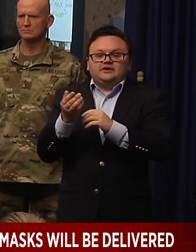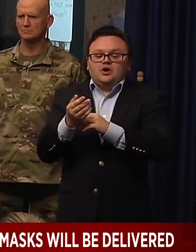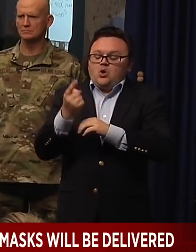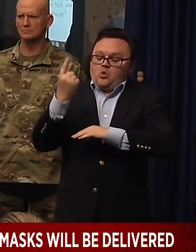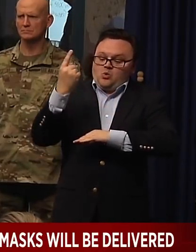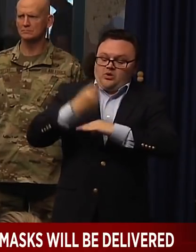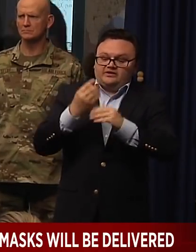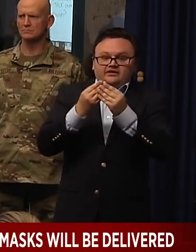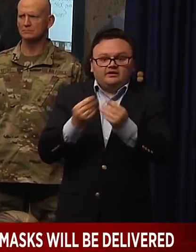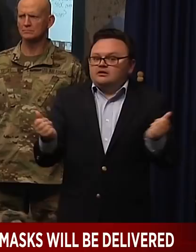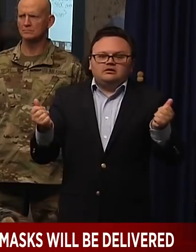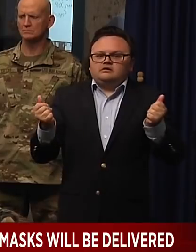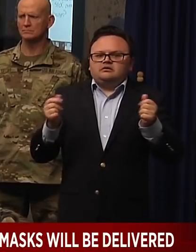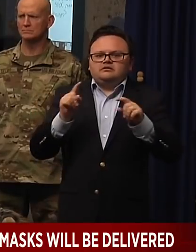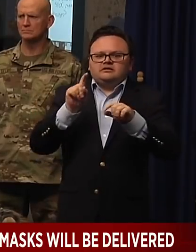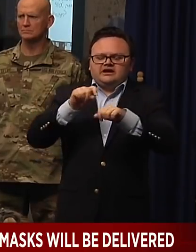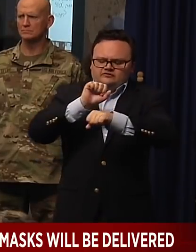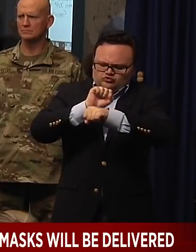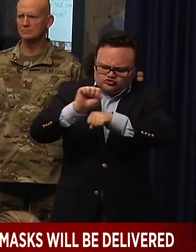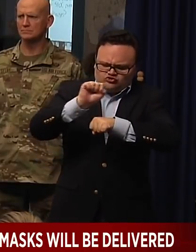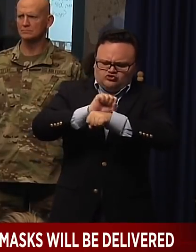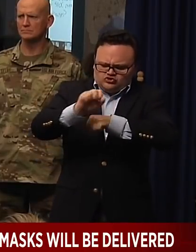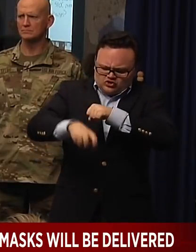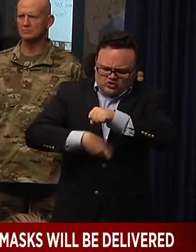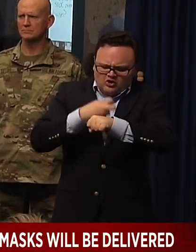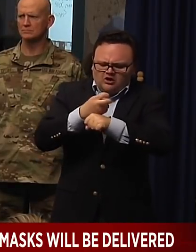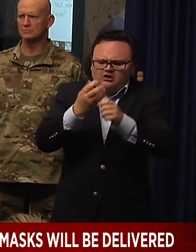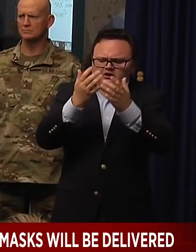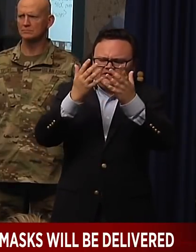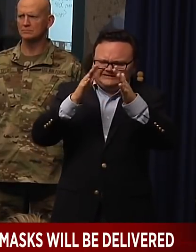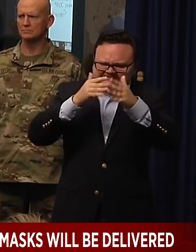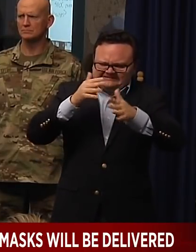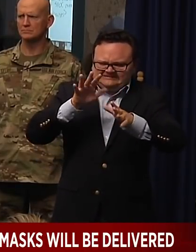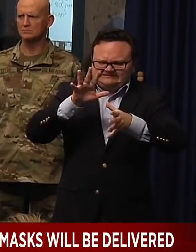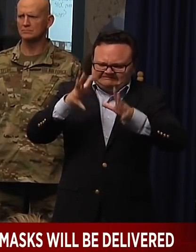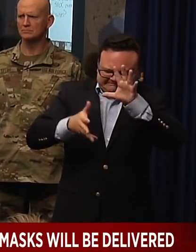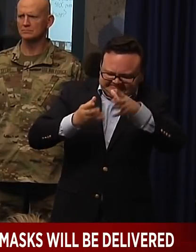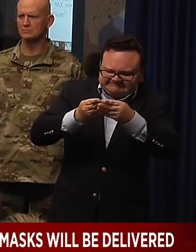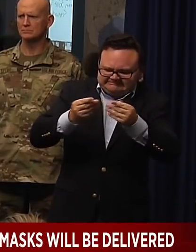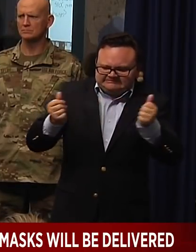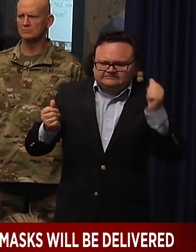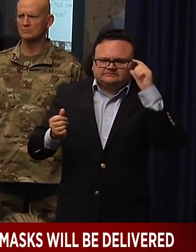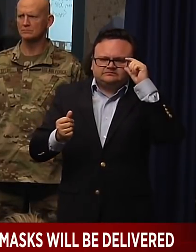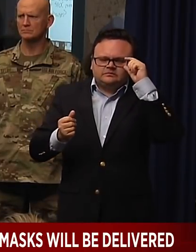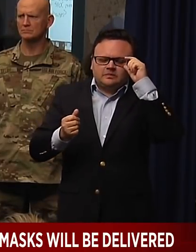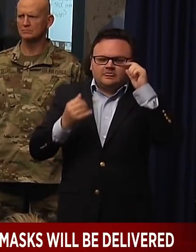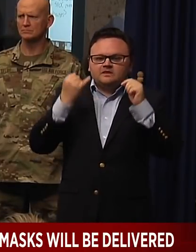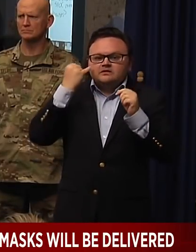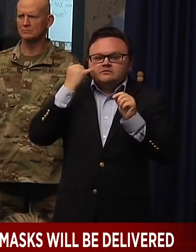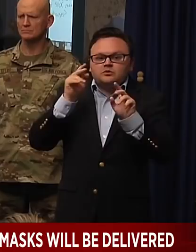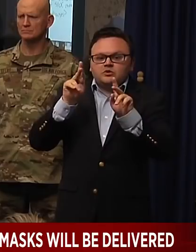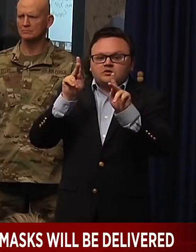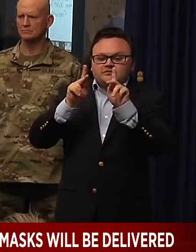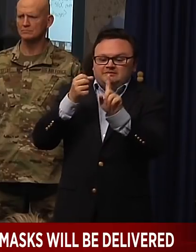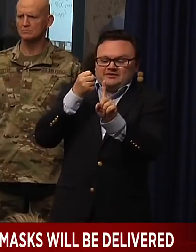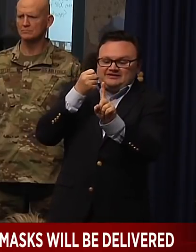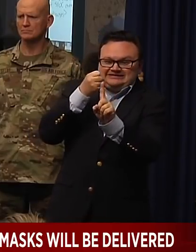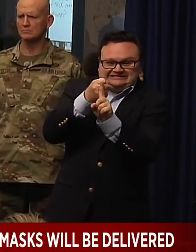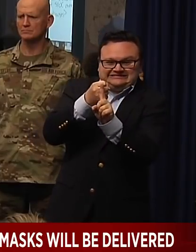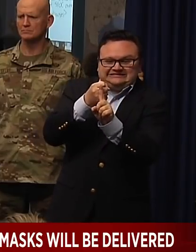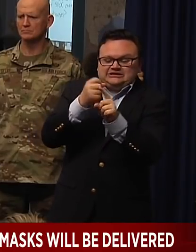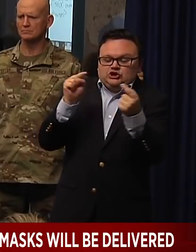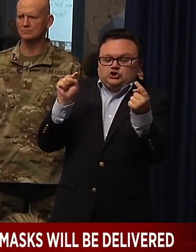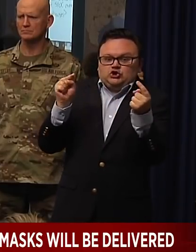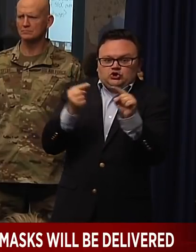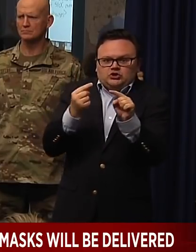require a lot of hard work. And so if folks are negatively impacted, you know, I think the least we can do is look to see the lay of the